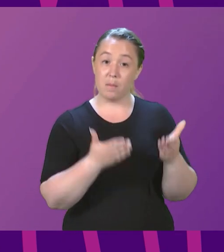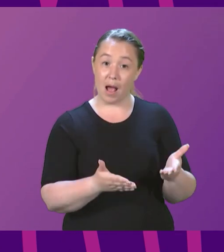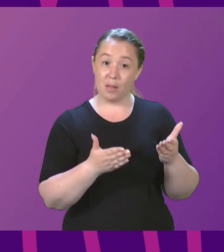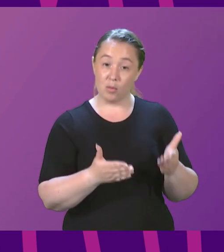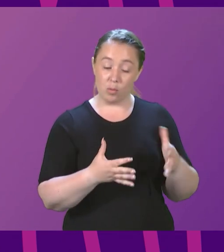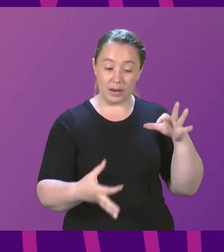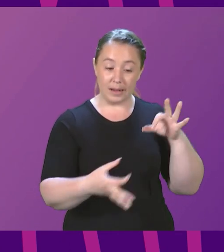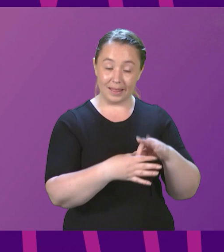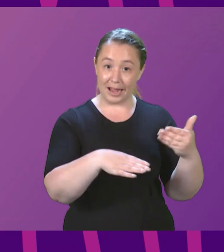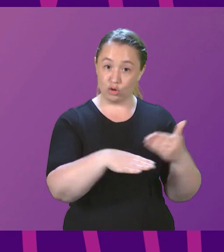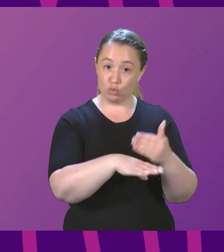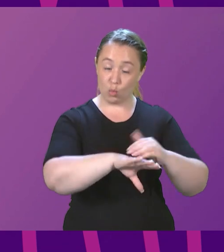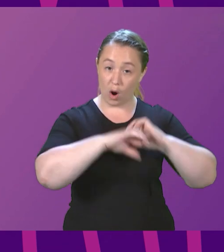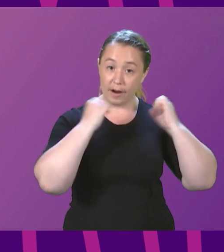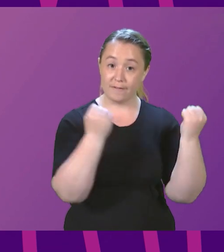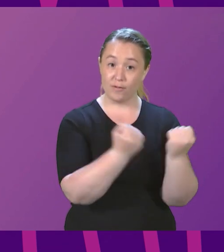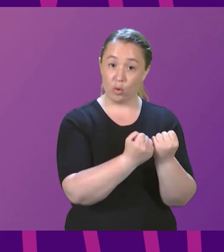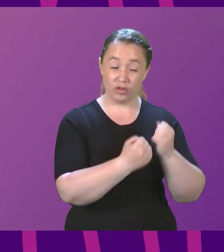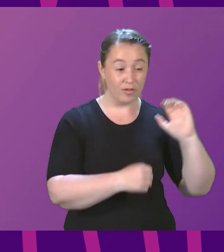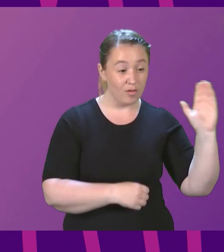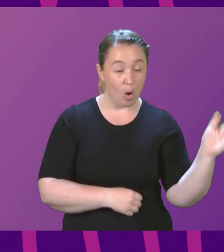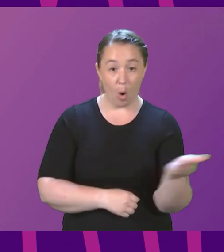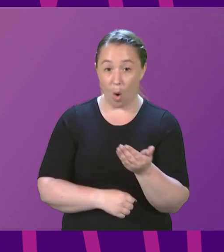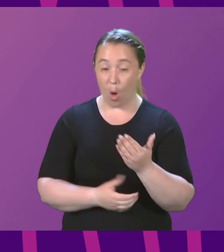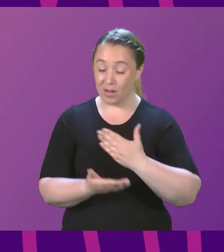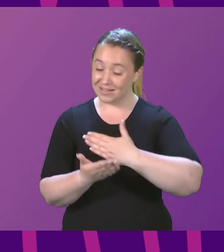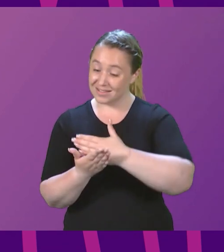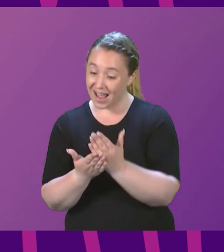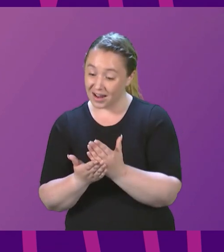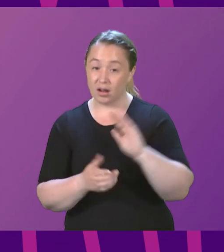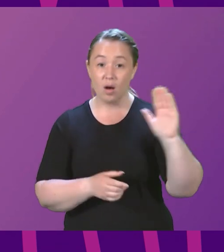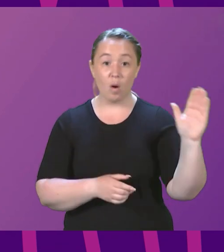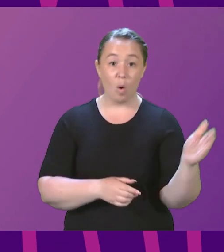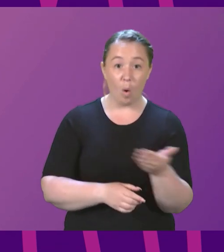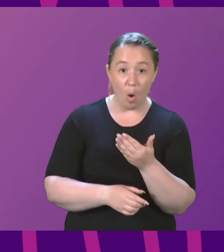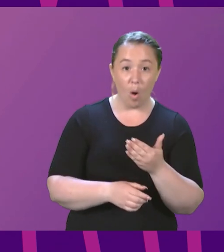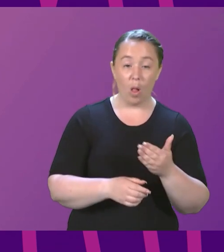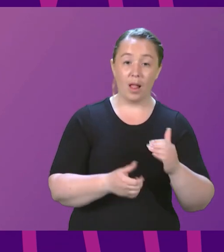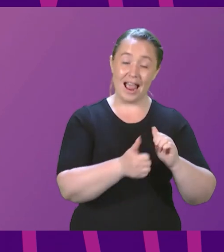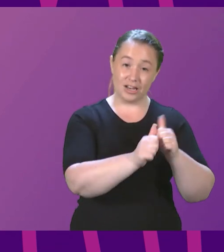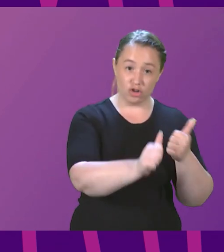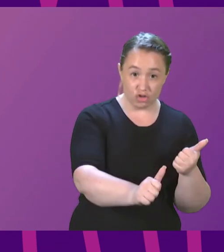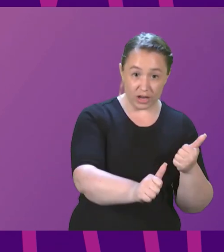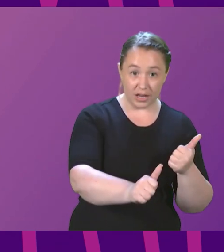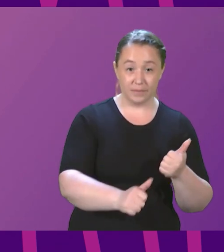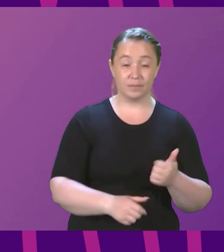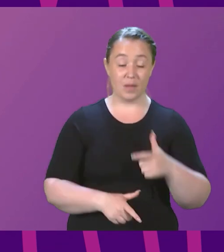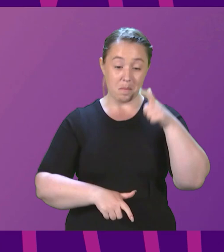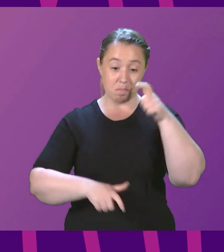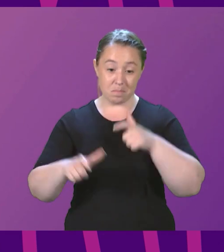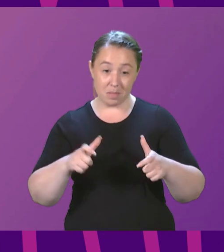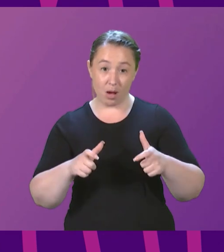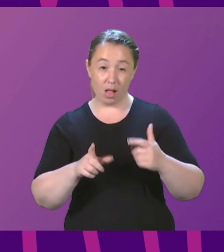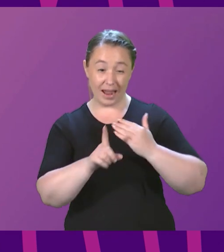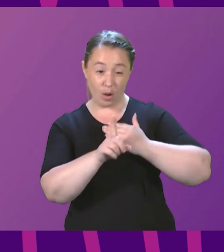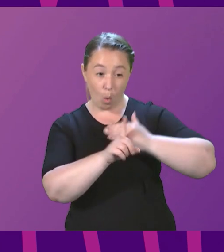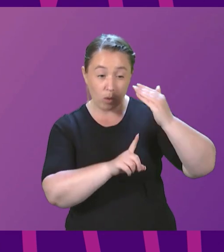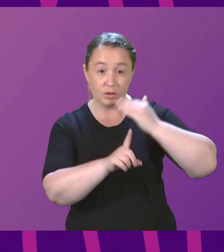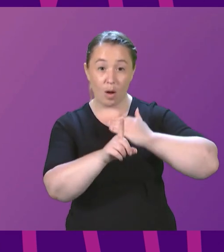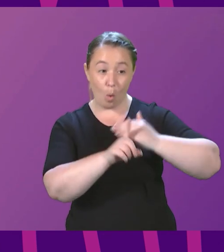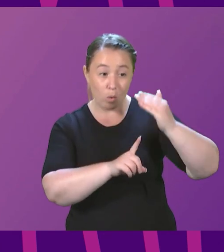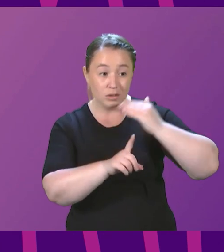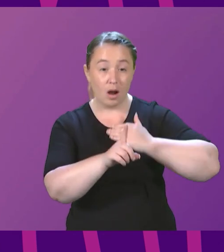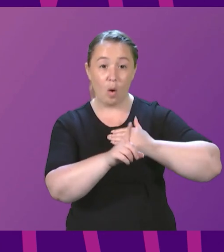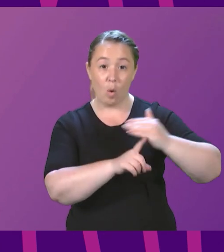throughout every industry and sector. With an ageing population, it is impossible for us to magic up people to fill all these